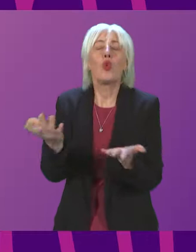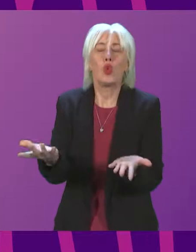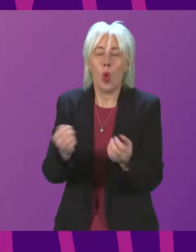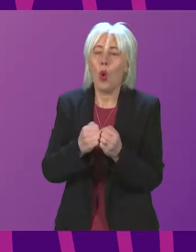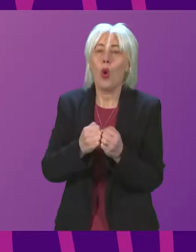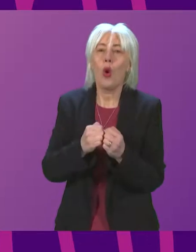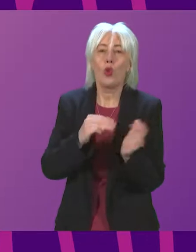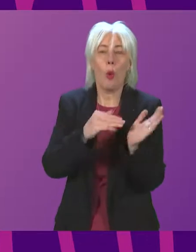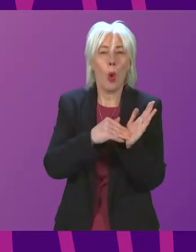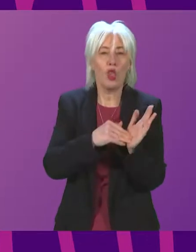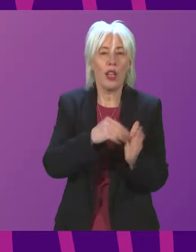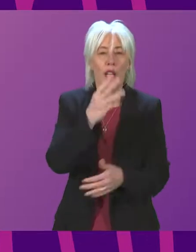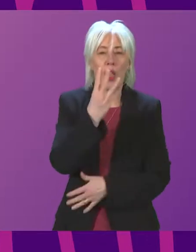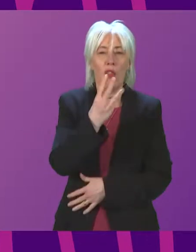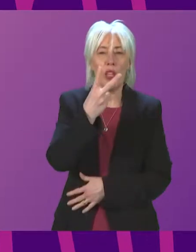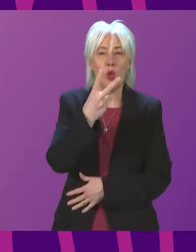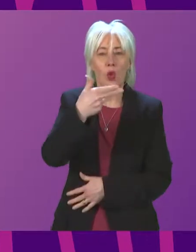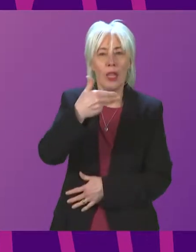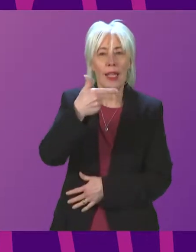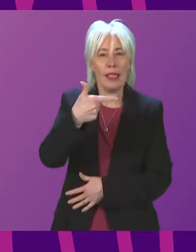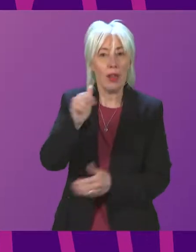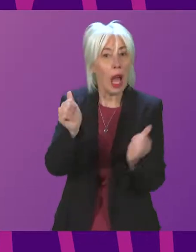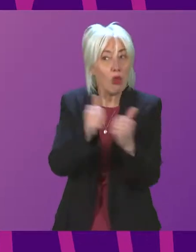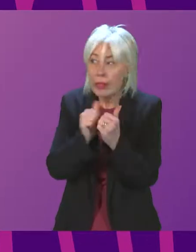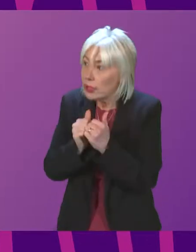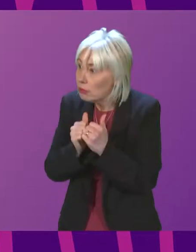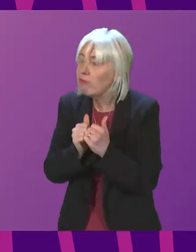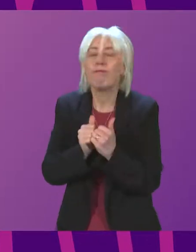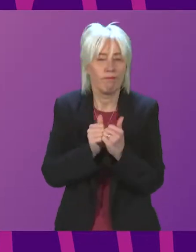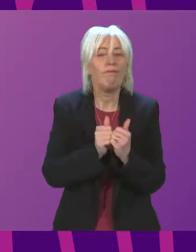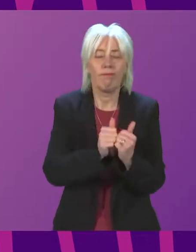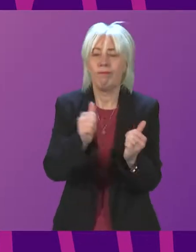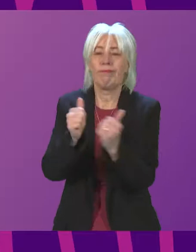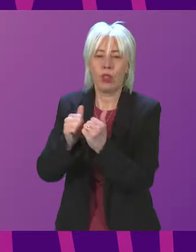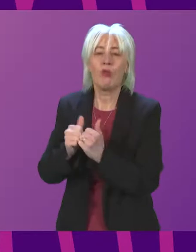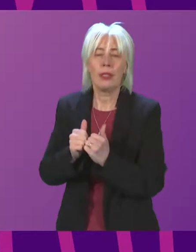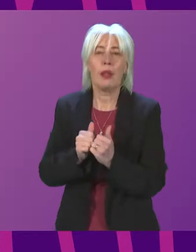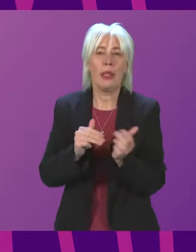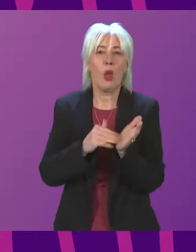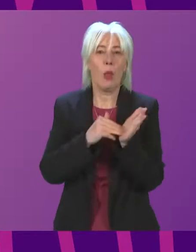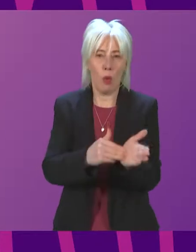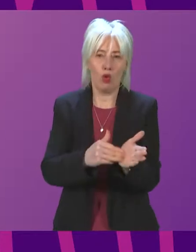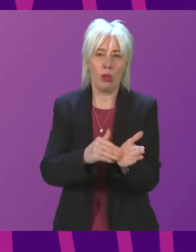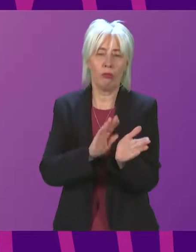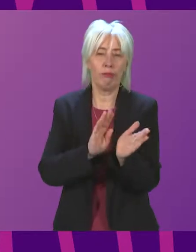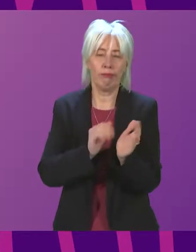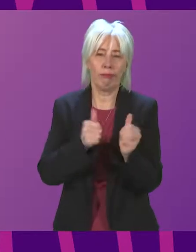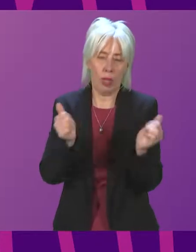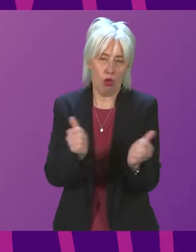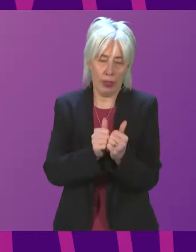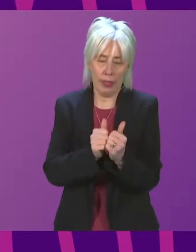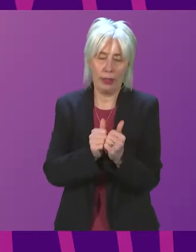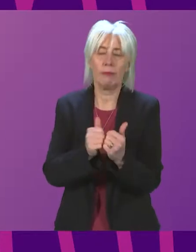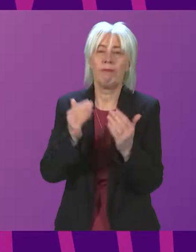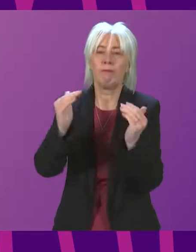is that motion 3297 be agreed. Are we all agreed? Yes. The motion is therefore agreed. The next